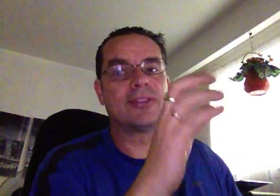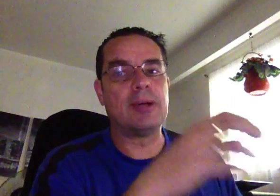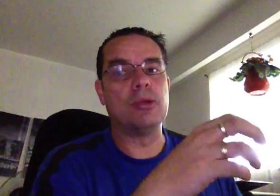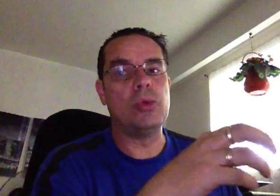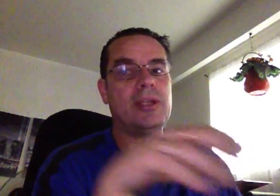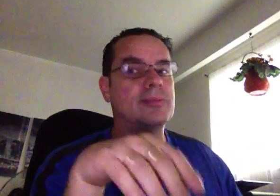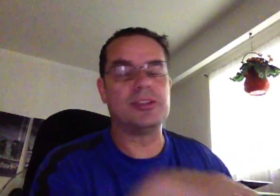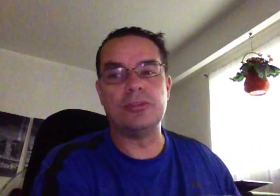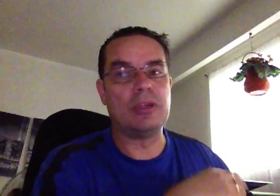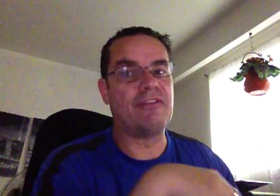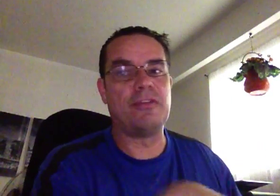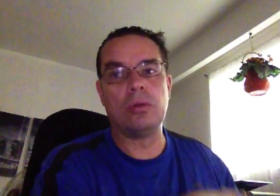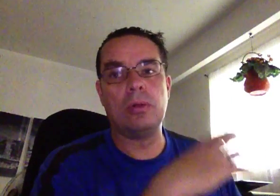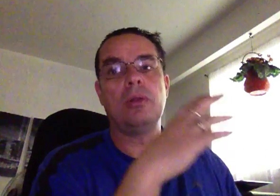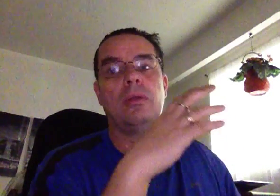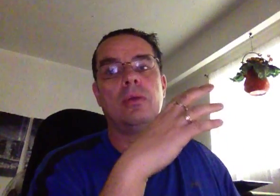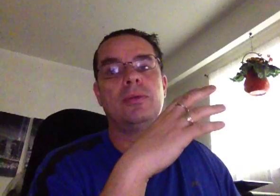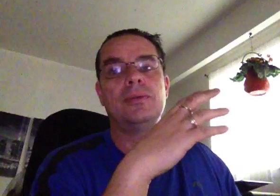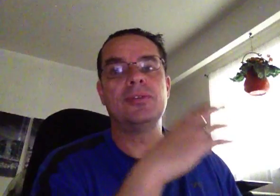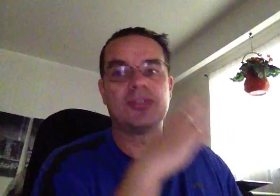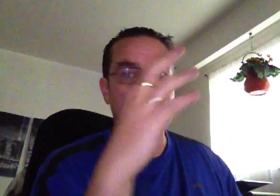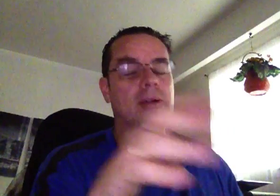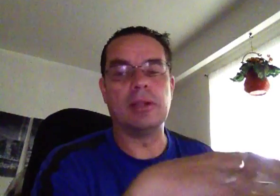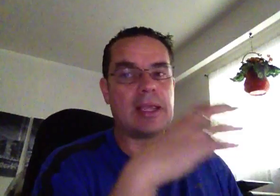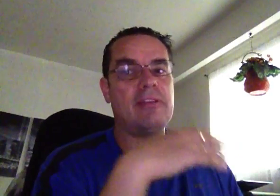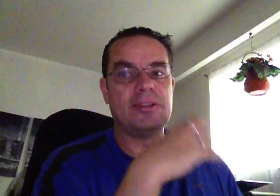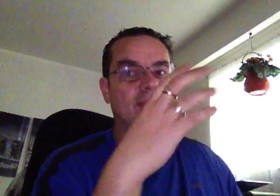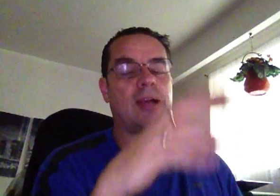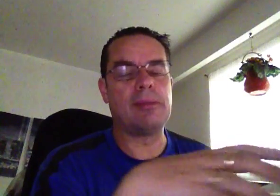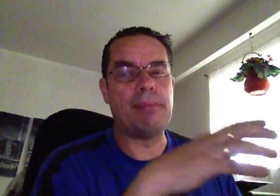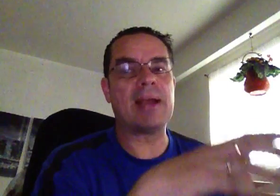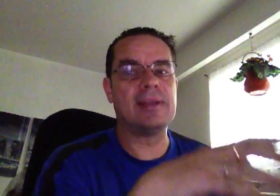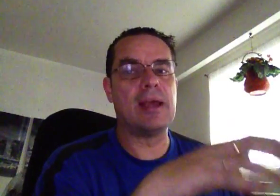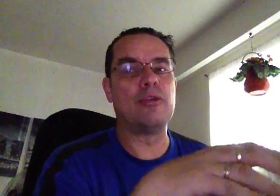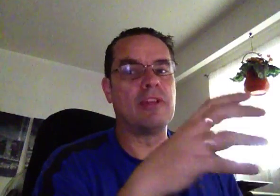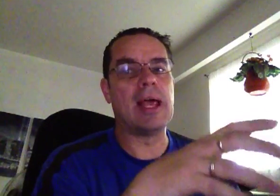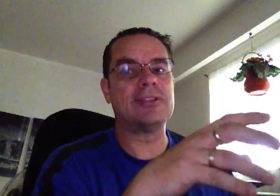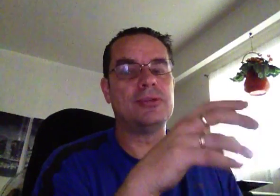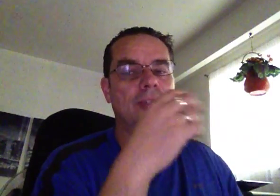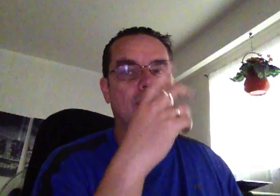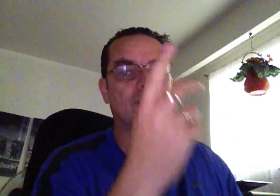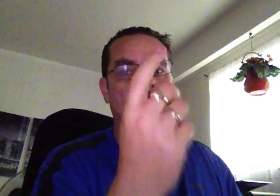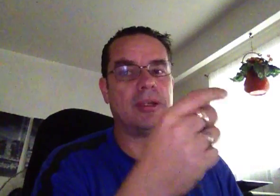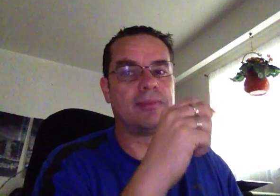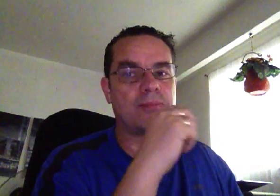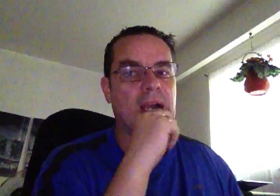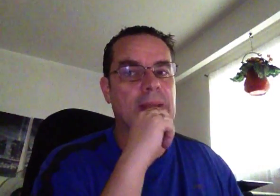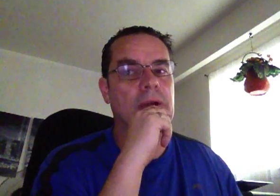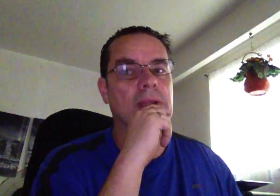couple of weeks. I'm just doing a full cycle, like everything's just coming back together over the last two years. So I'm going to talk about the